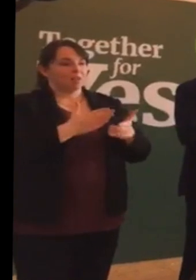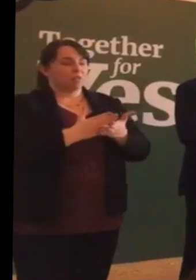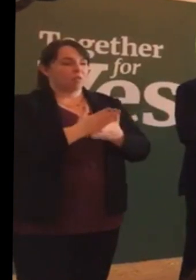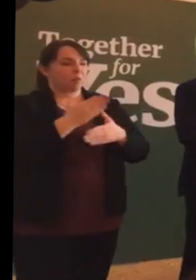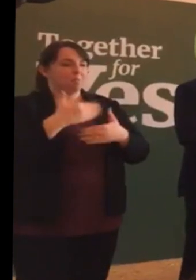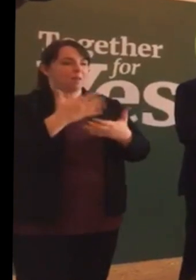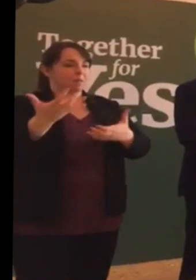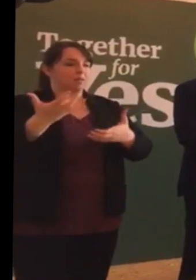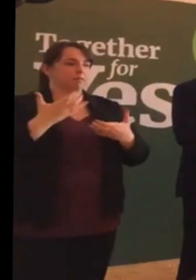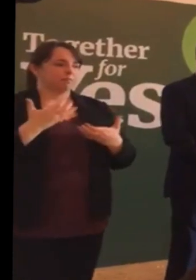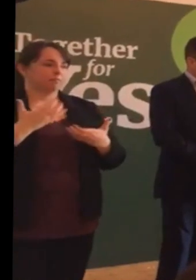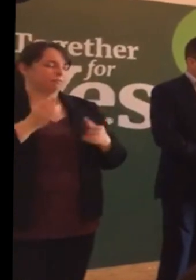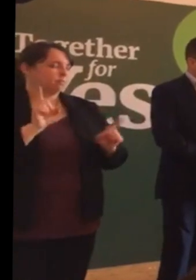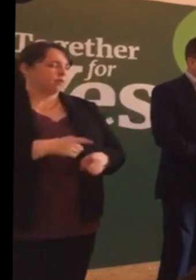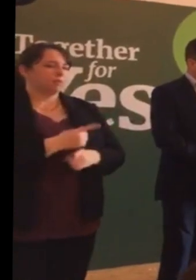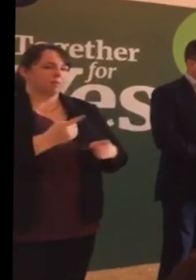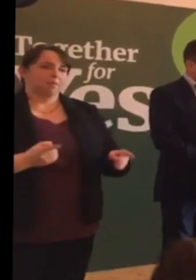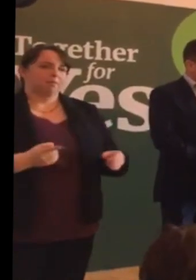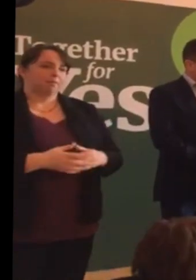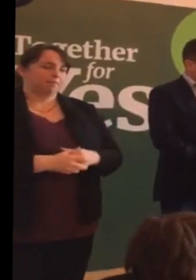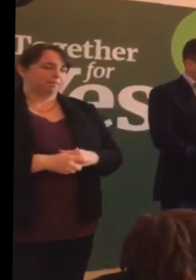a live baby at the end of this.